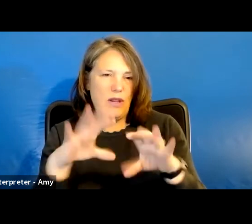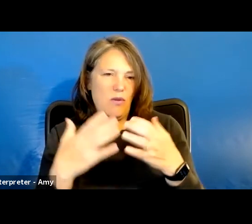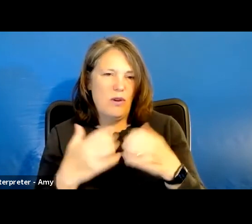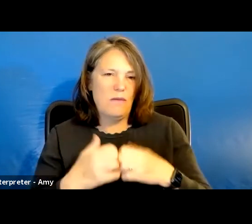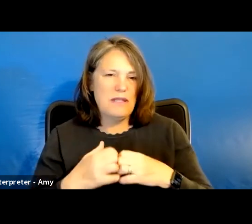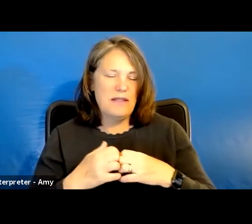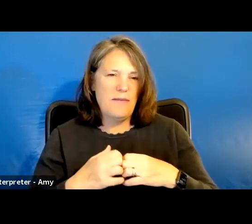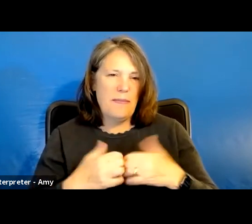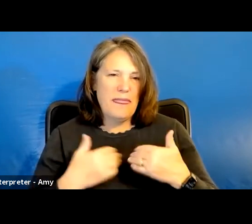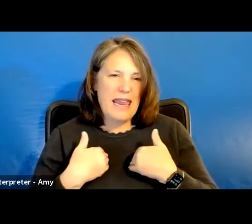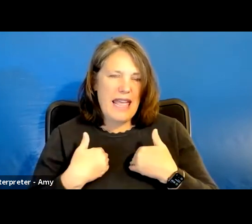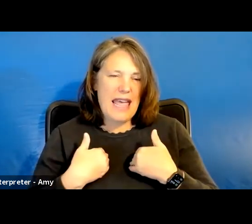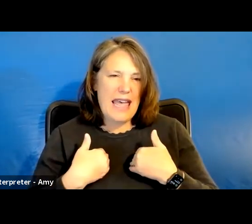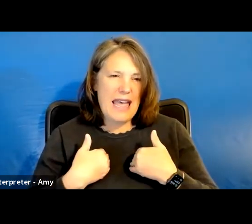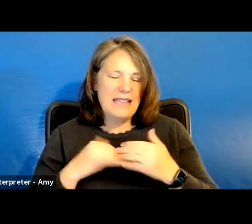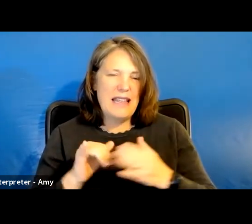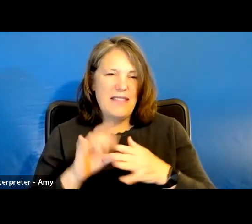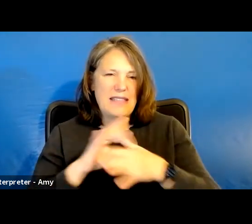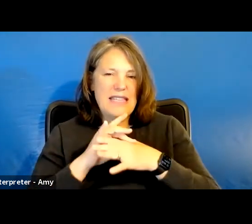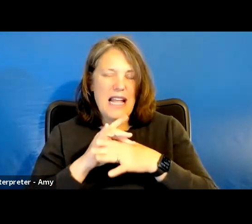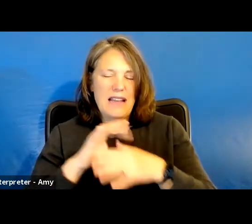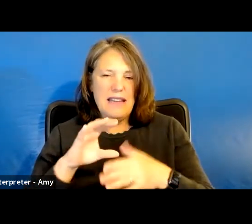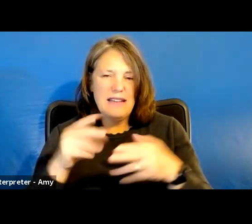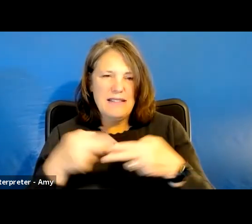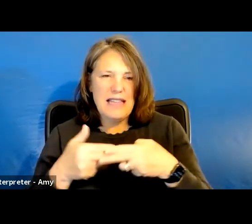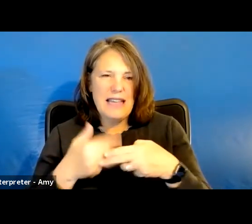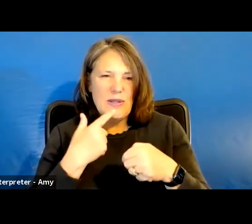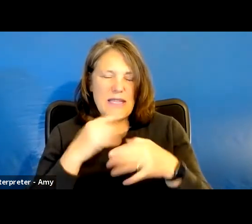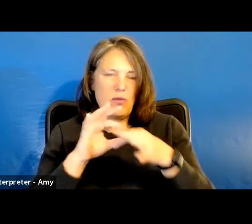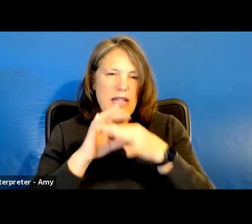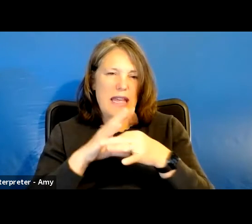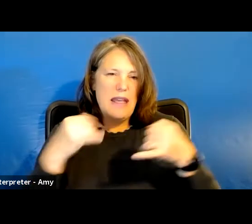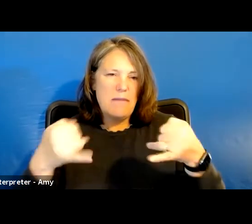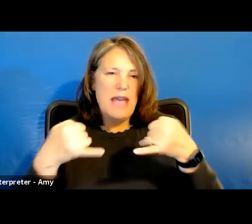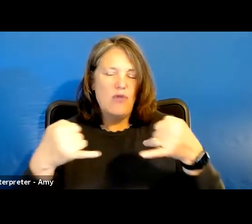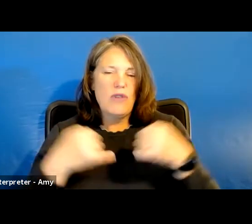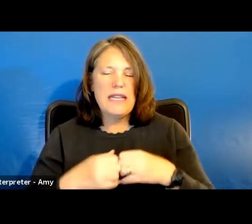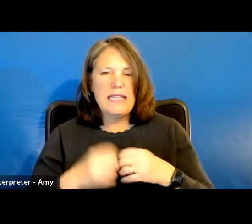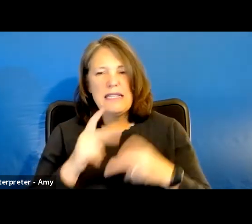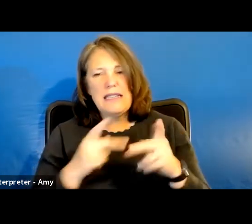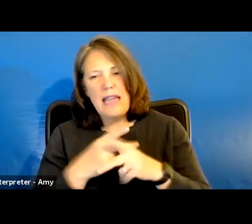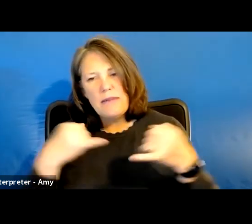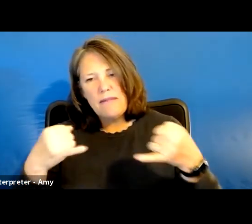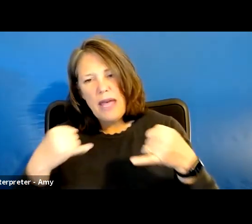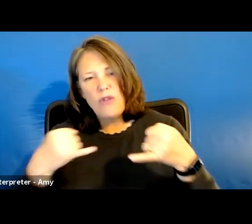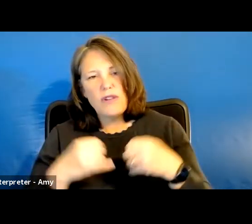And it has here, and this is a content slide, so it says relationships and boundaries, types of boundaries, and some